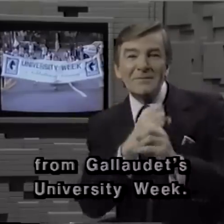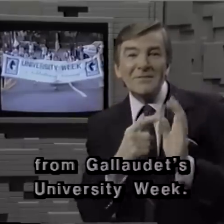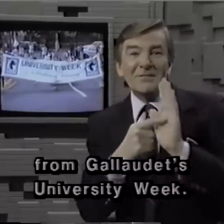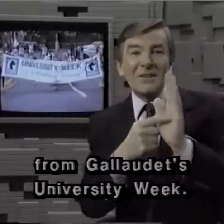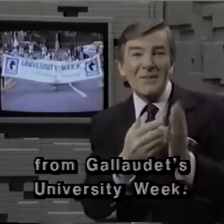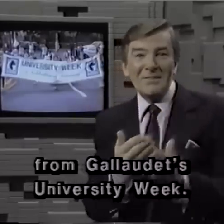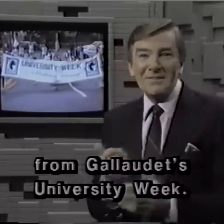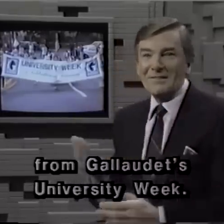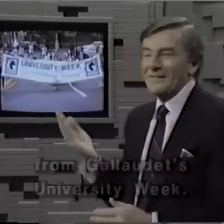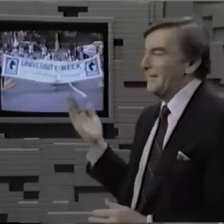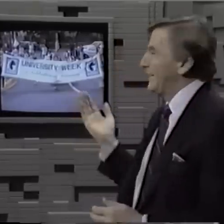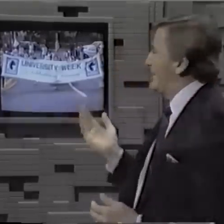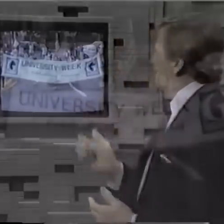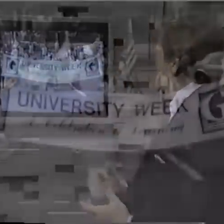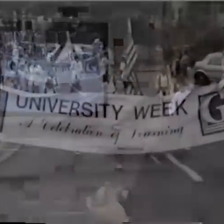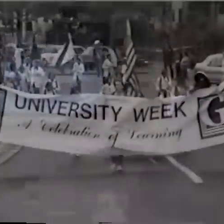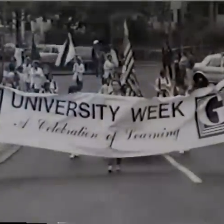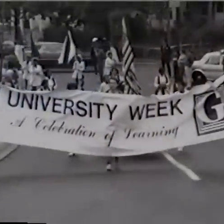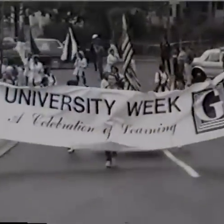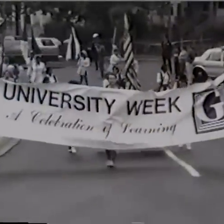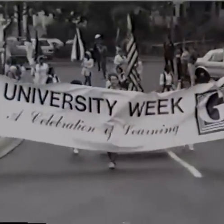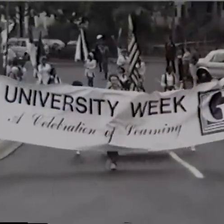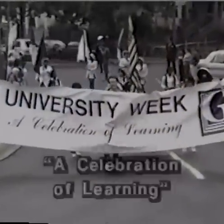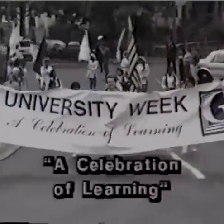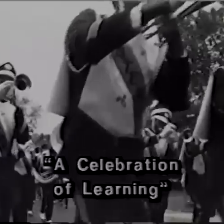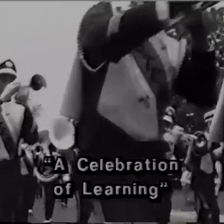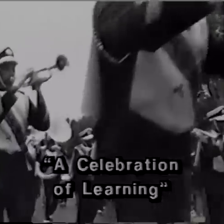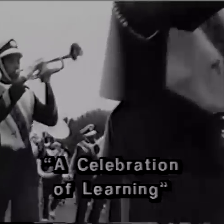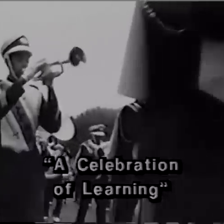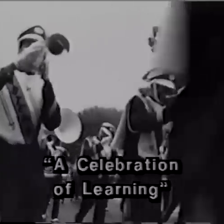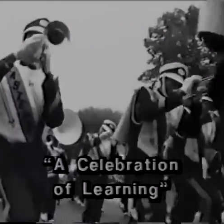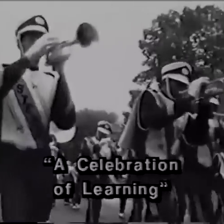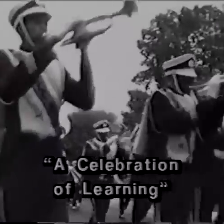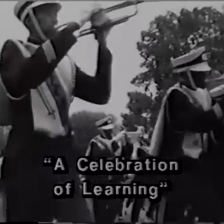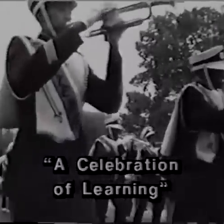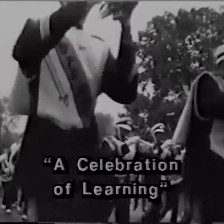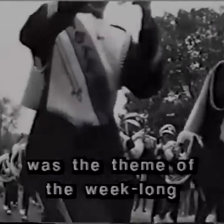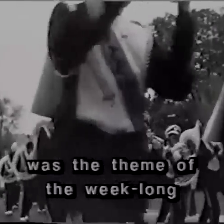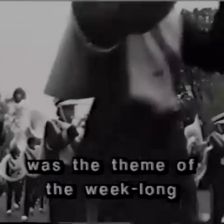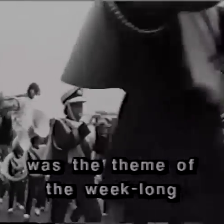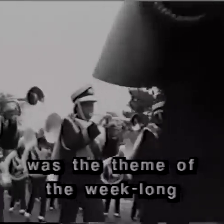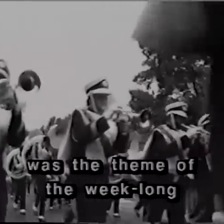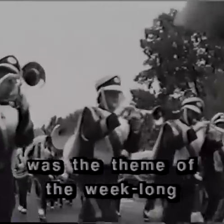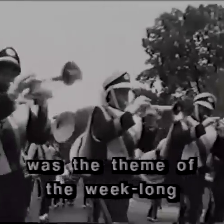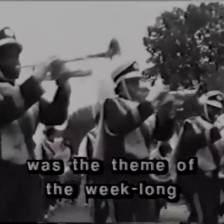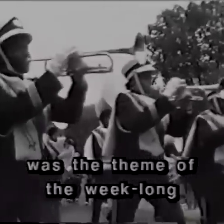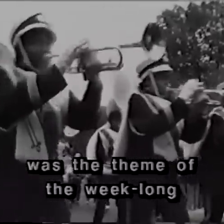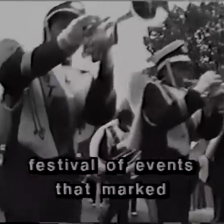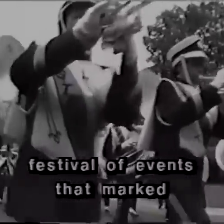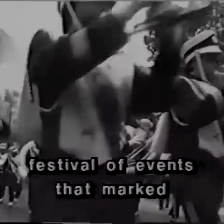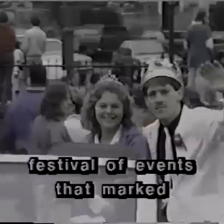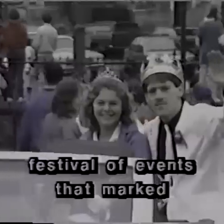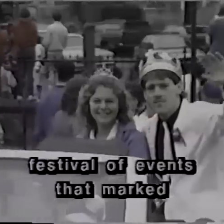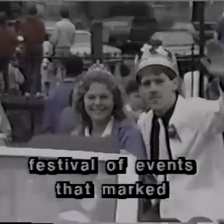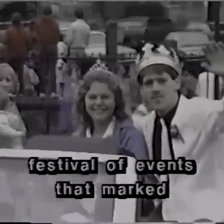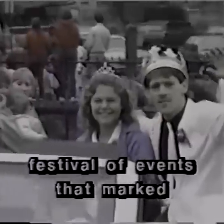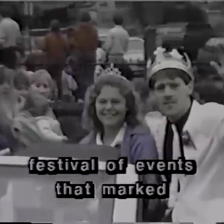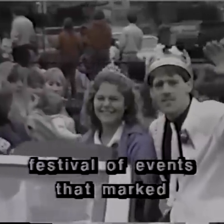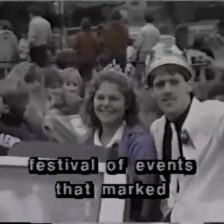University Week. A celebration of learning was the theme of the week-long festival of events that marked